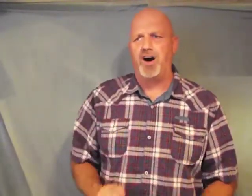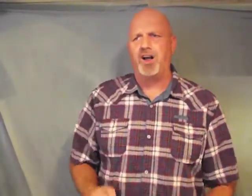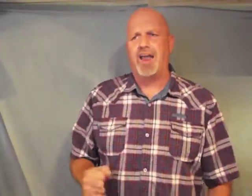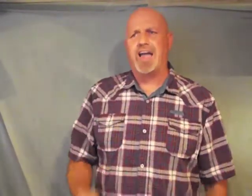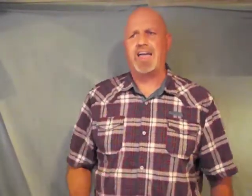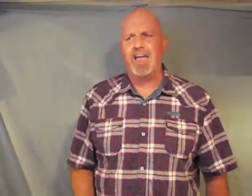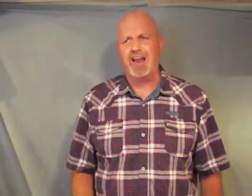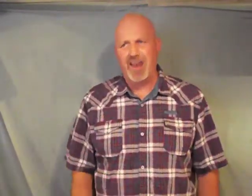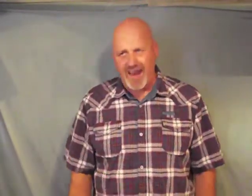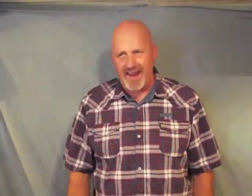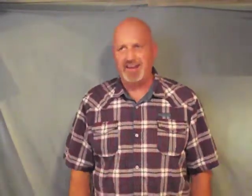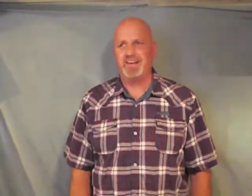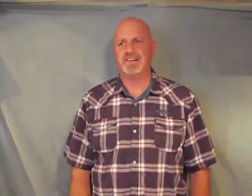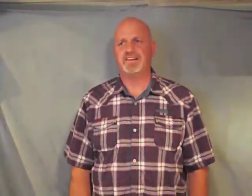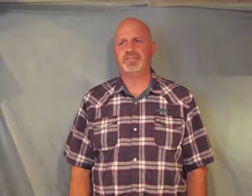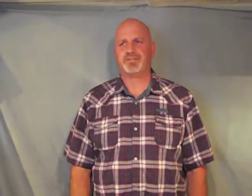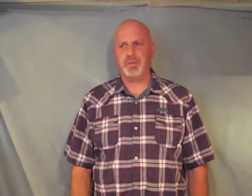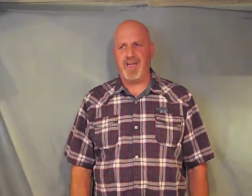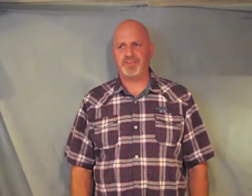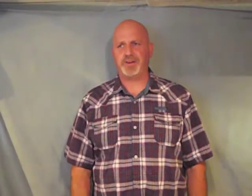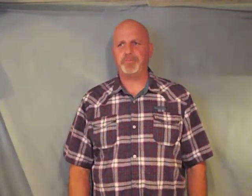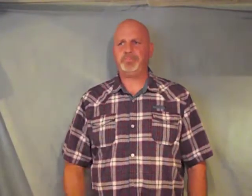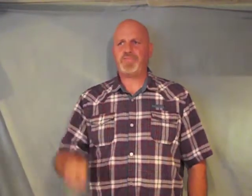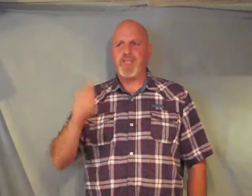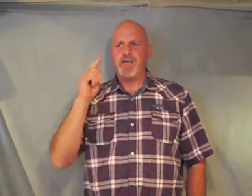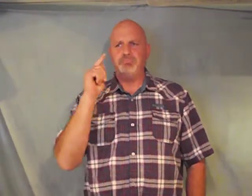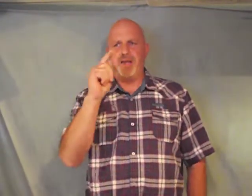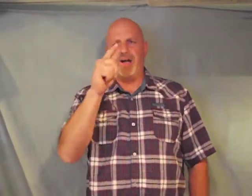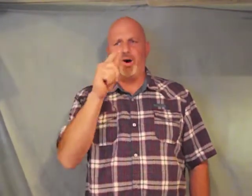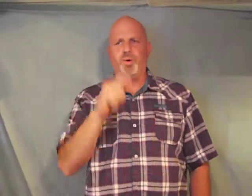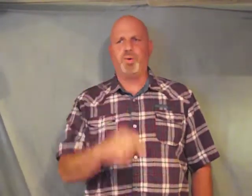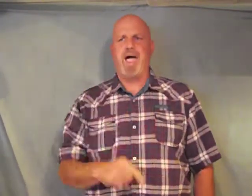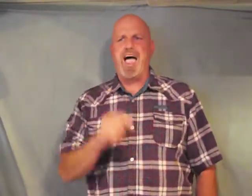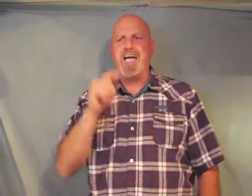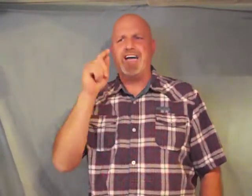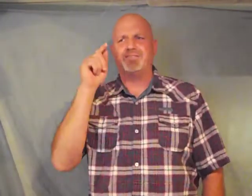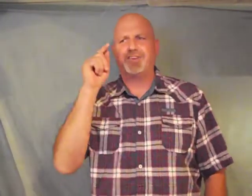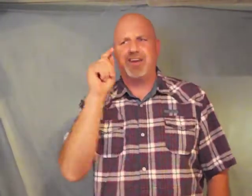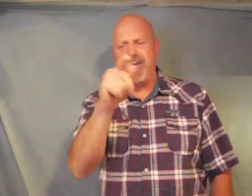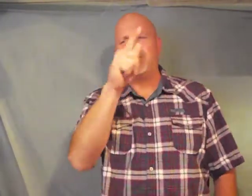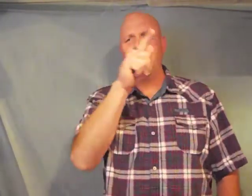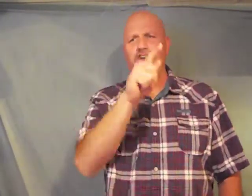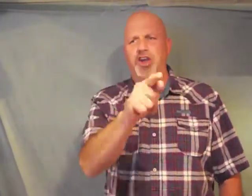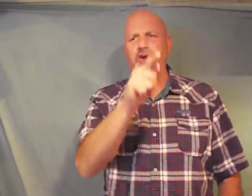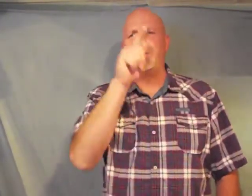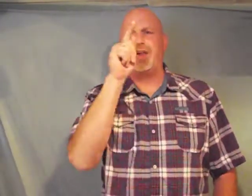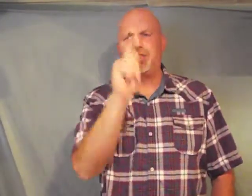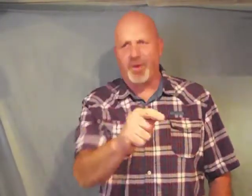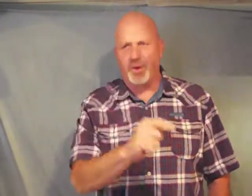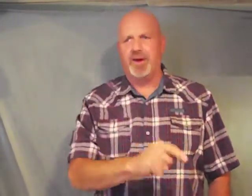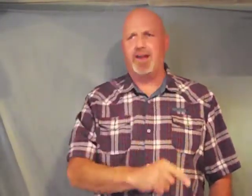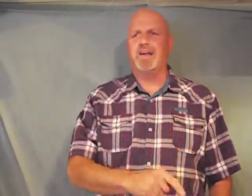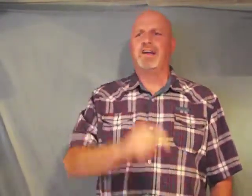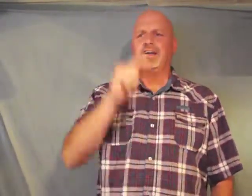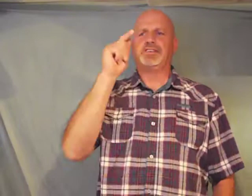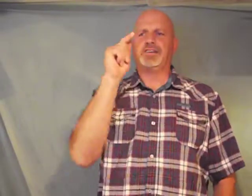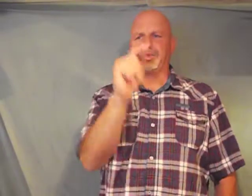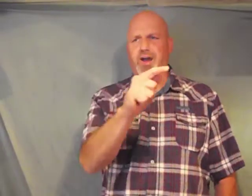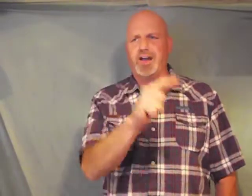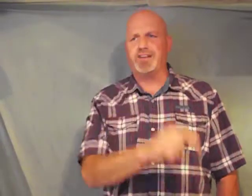like lightning from heaven behold I have given you authority to tread on